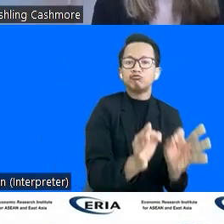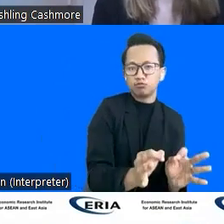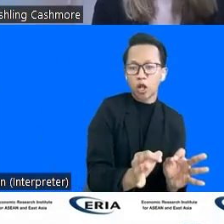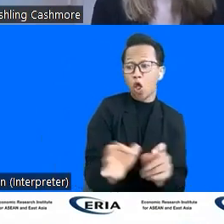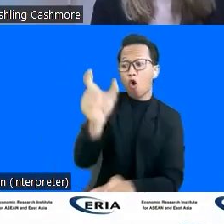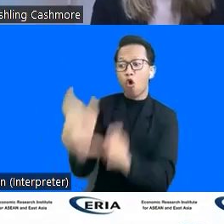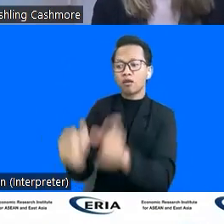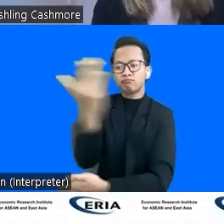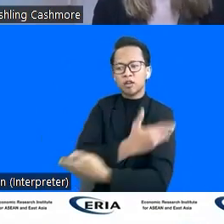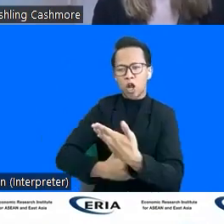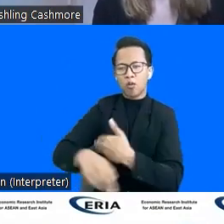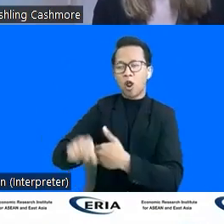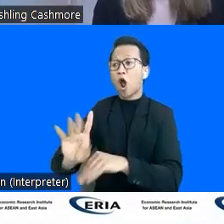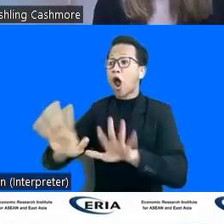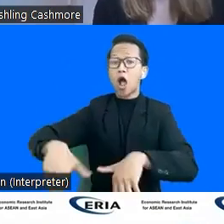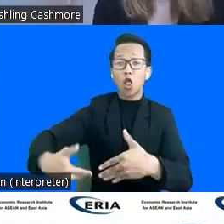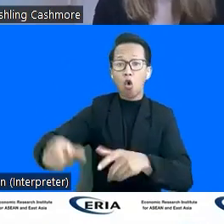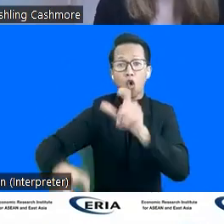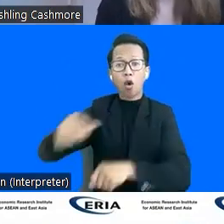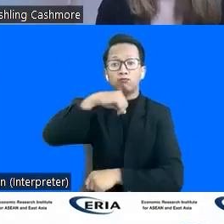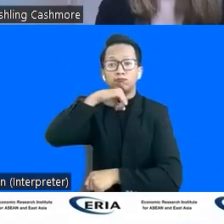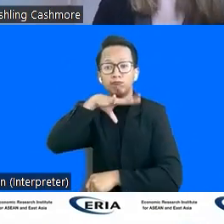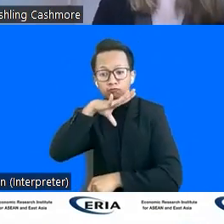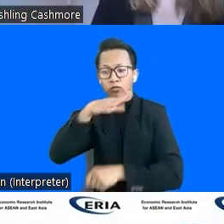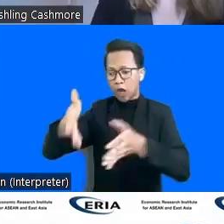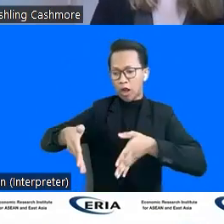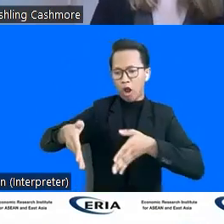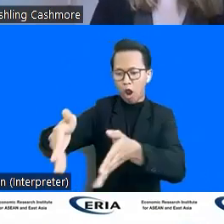disabilities or elderly people to take longer to cross the road.